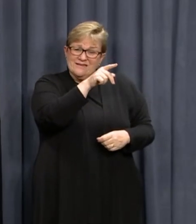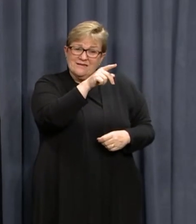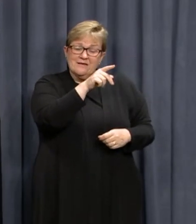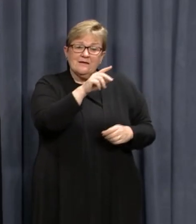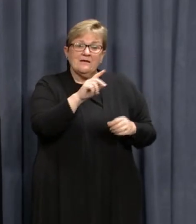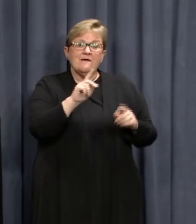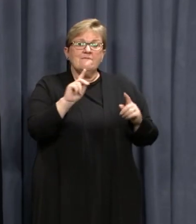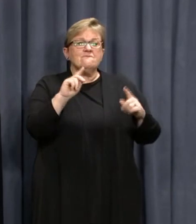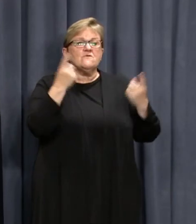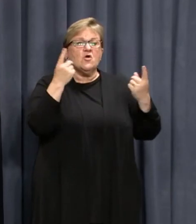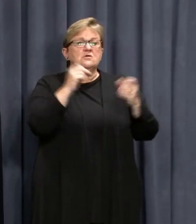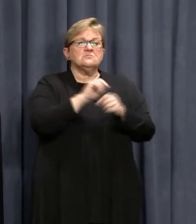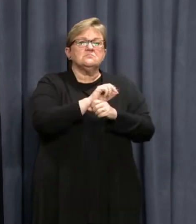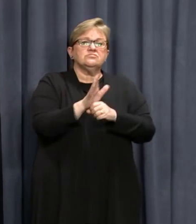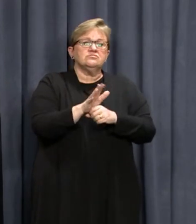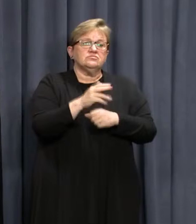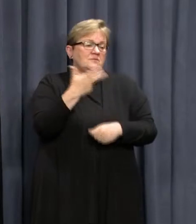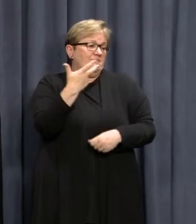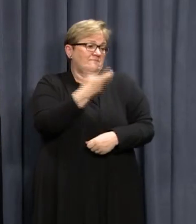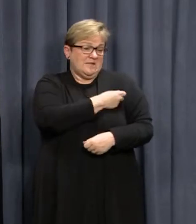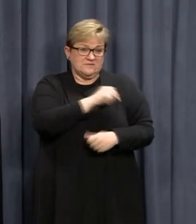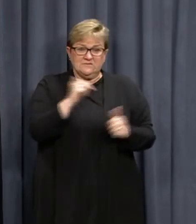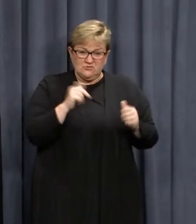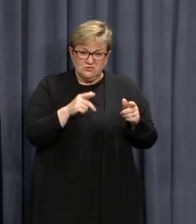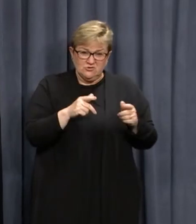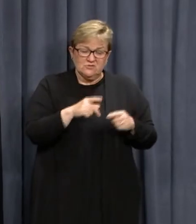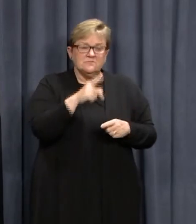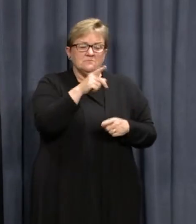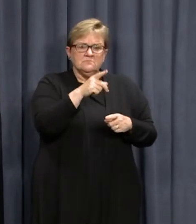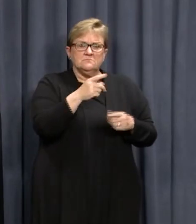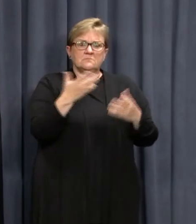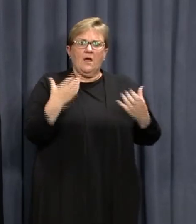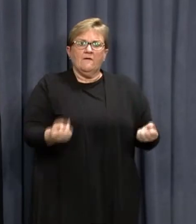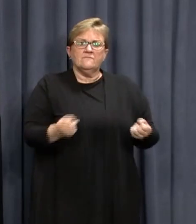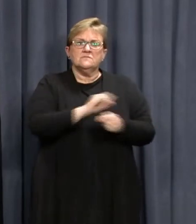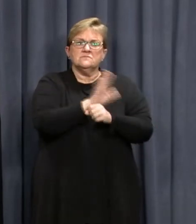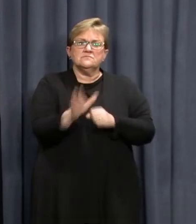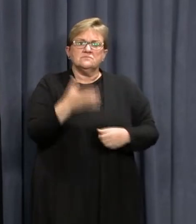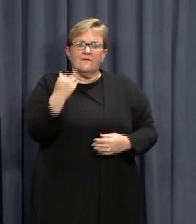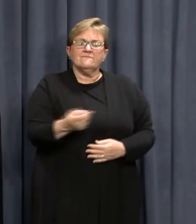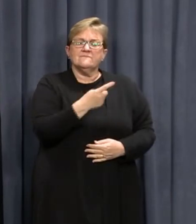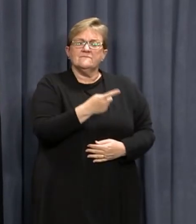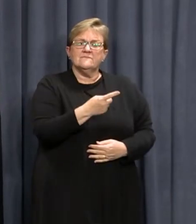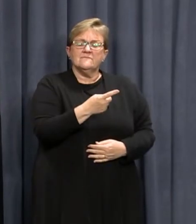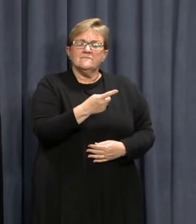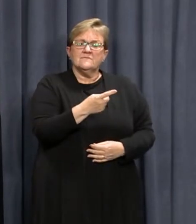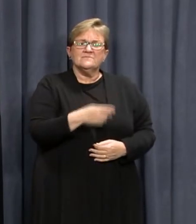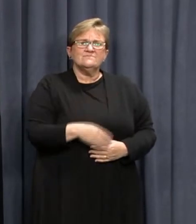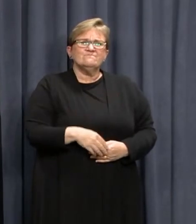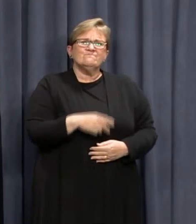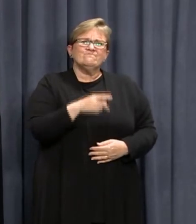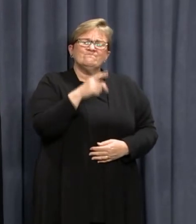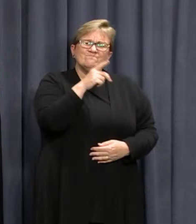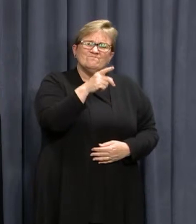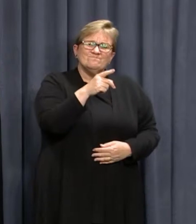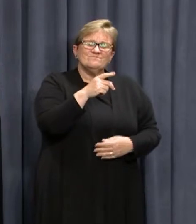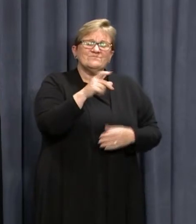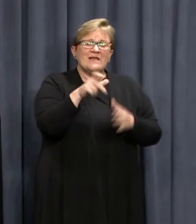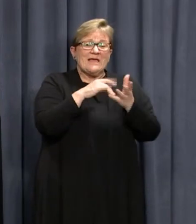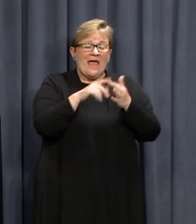his first COVID-19 vaccine, has tested positive to COVID-19. This is case